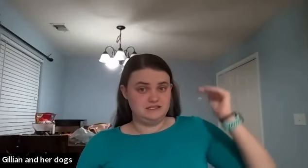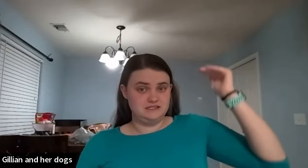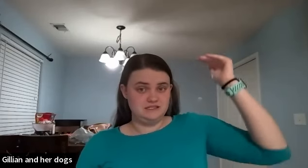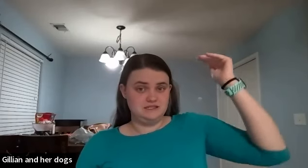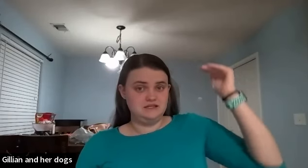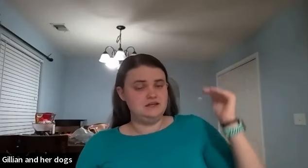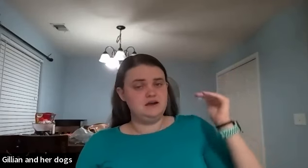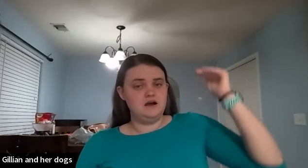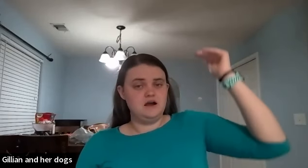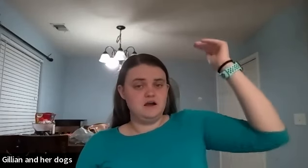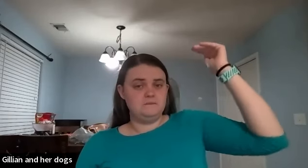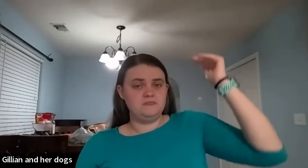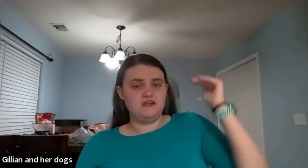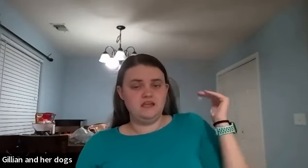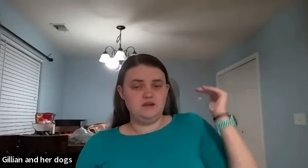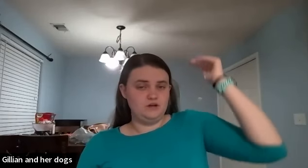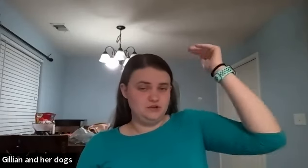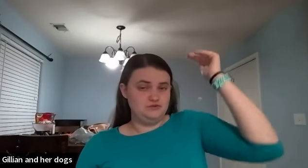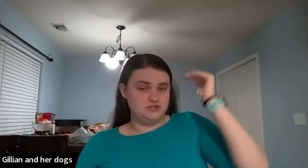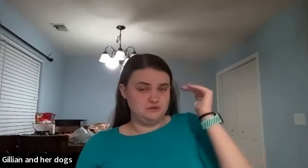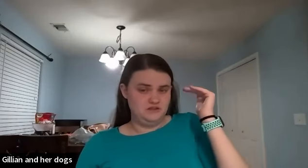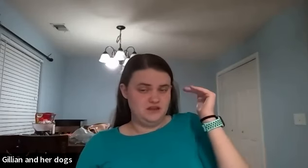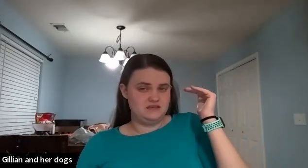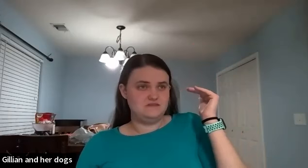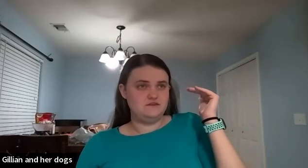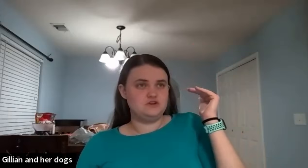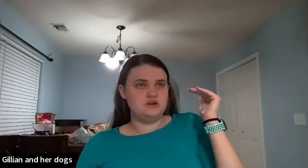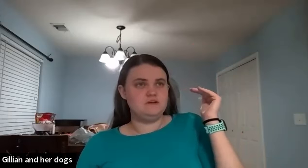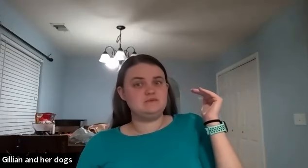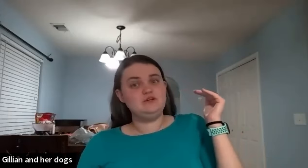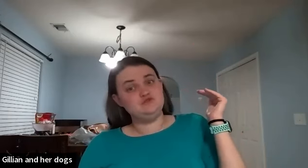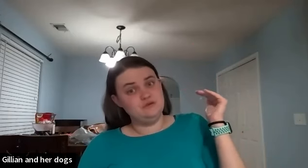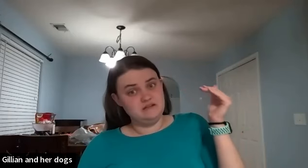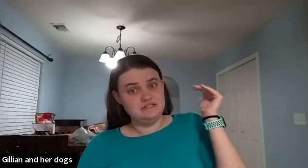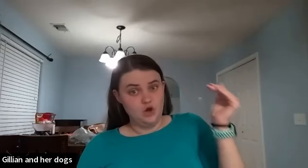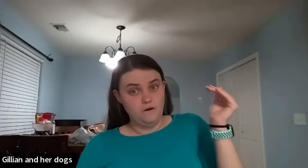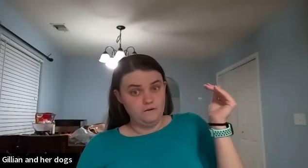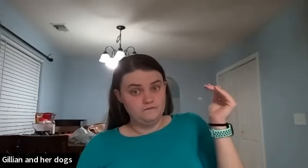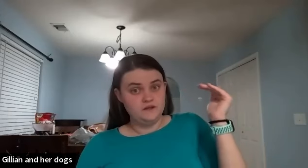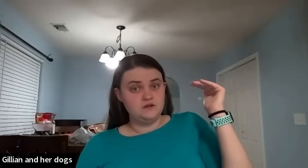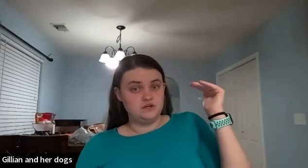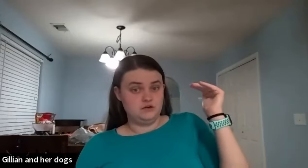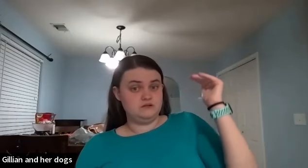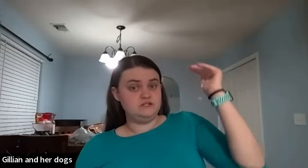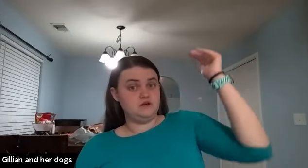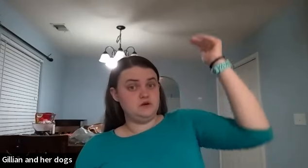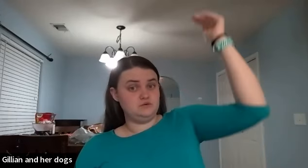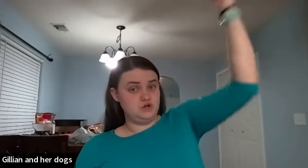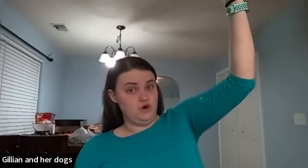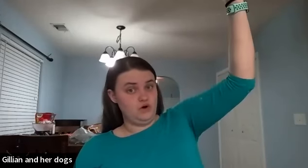um and what you do with it is if you're talking about someone who's really tall you're going to go tall